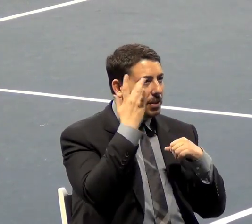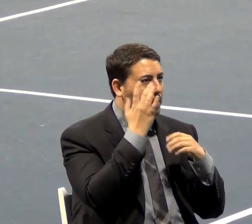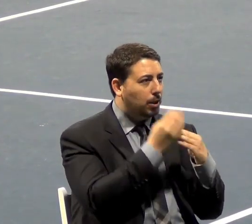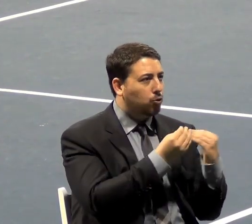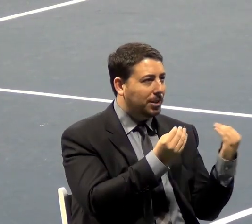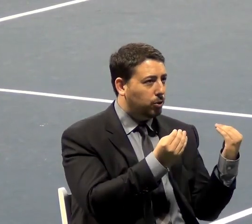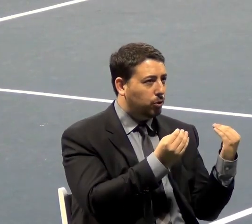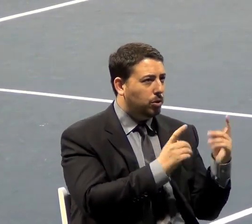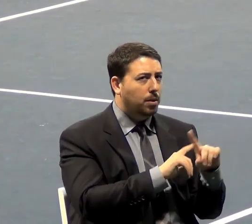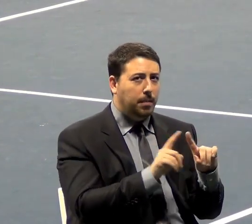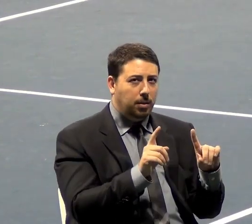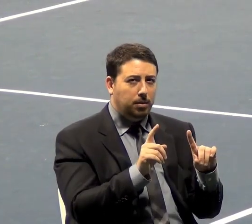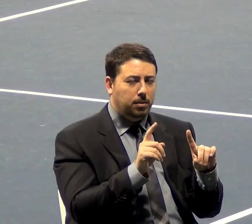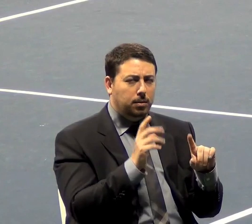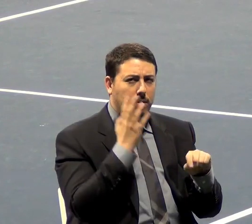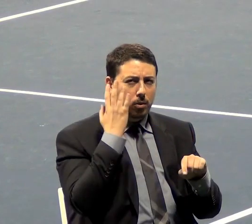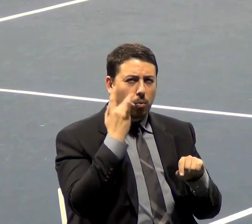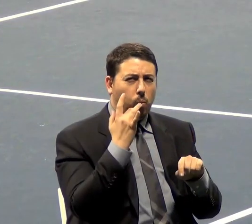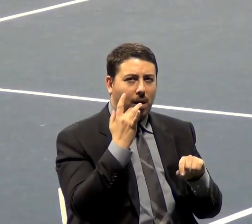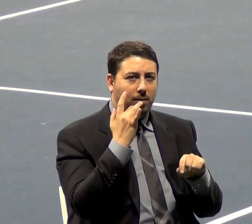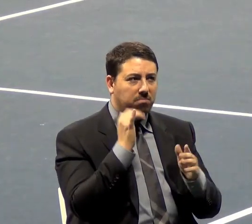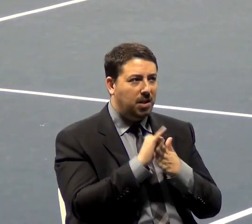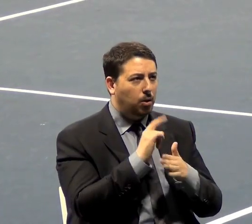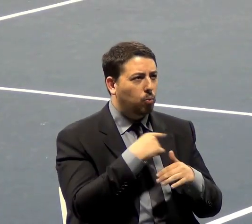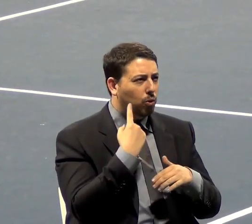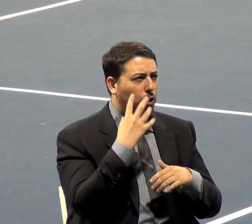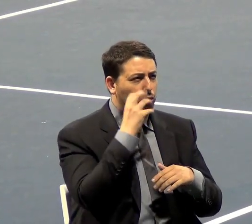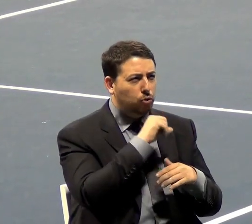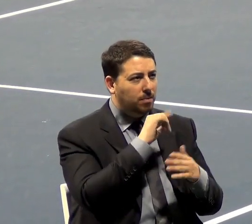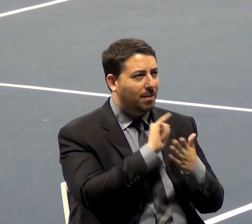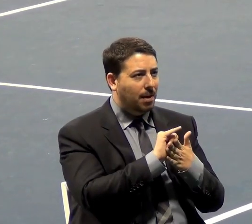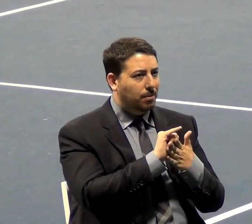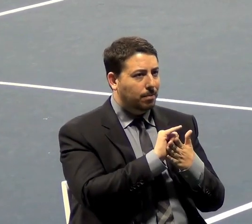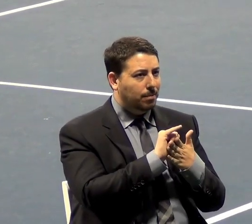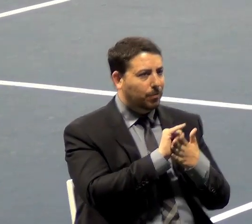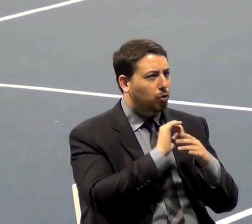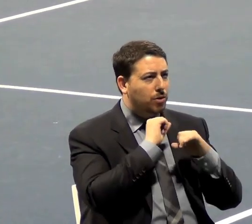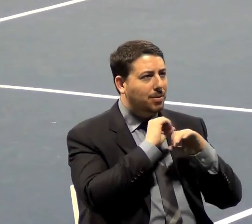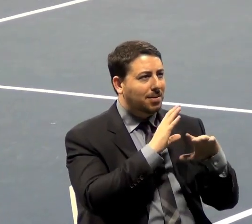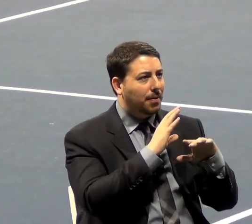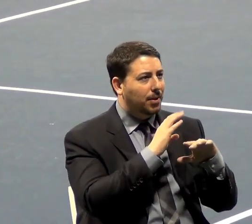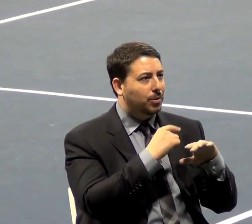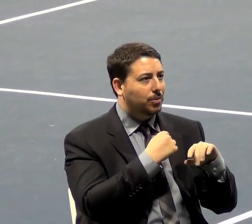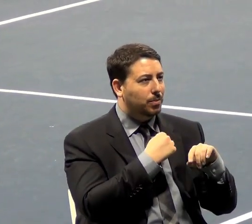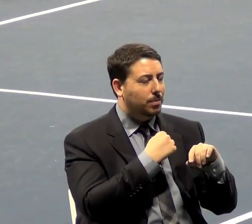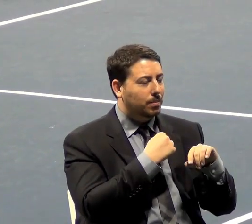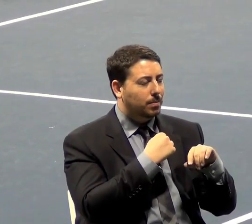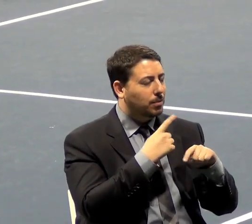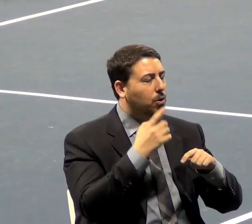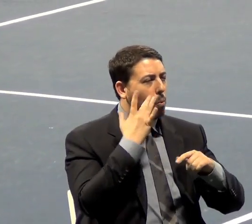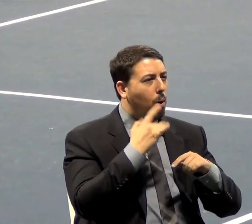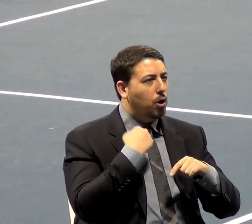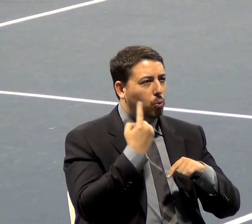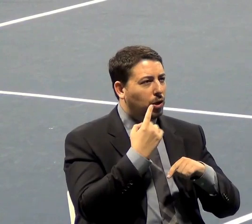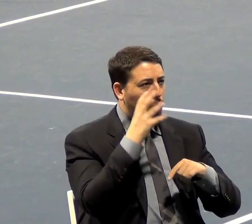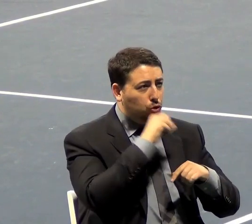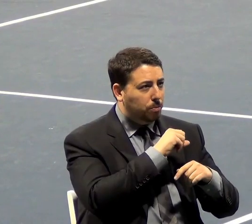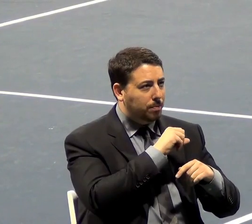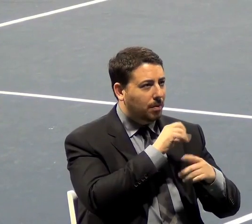why is it that we assume that there isn't anything that we put into our bodies and we can't do it without the permission of the government? That hasn't